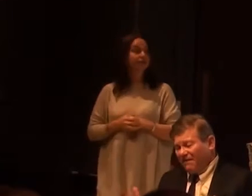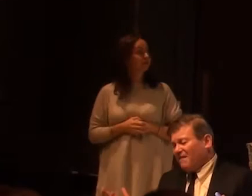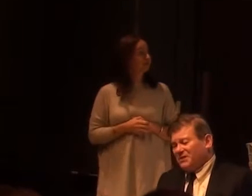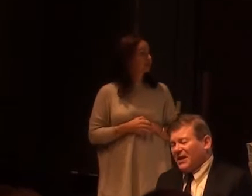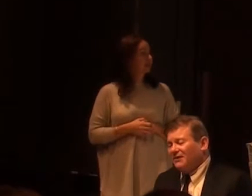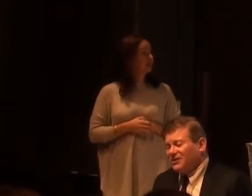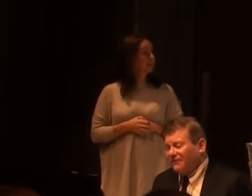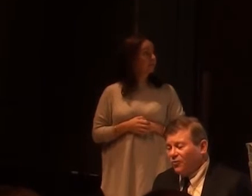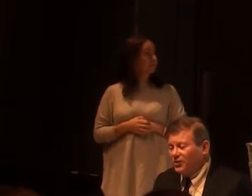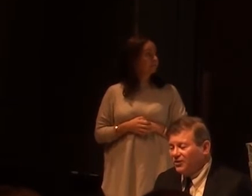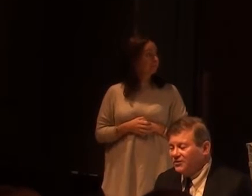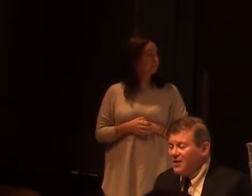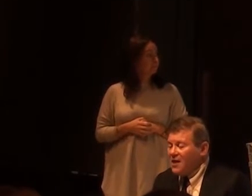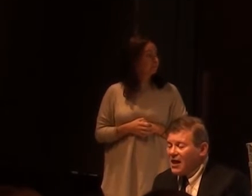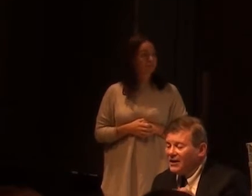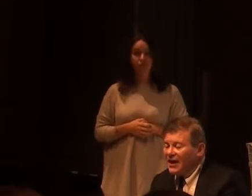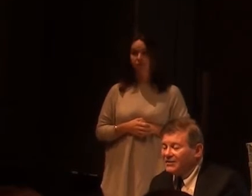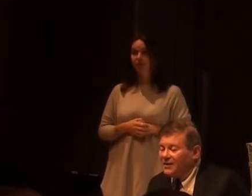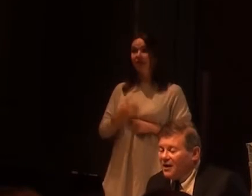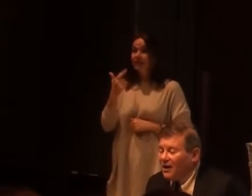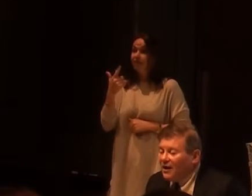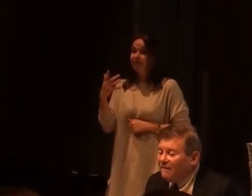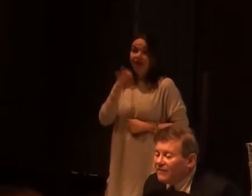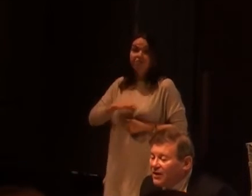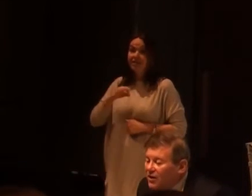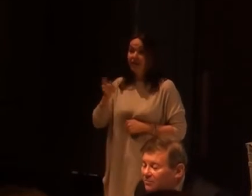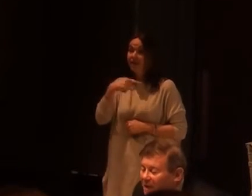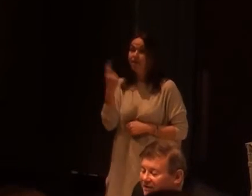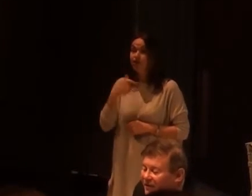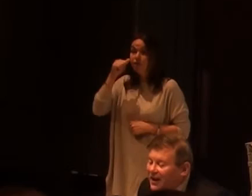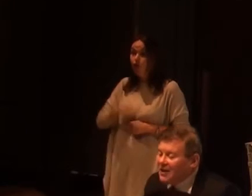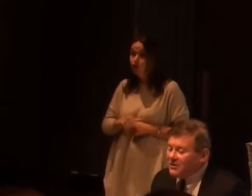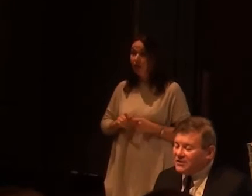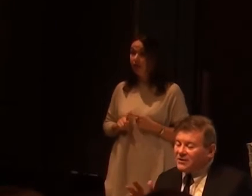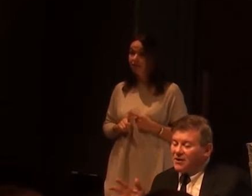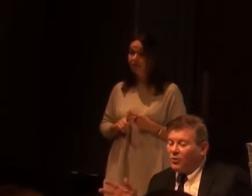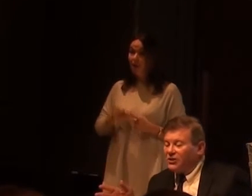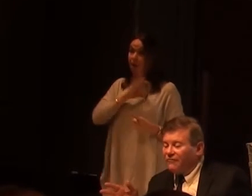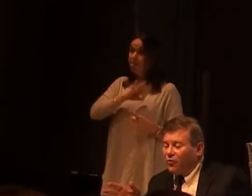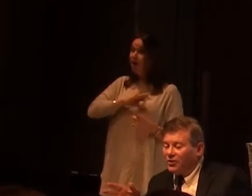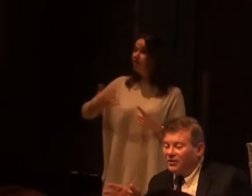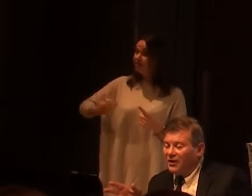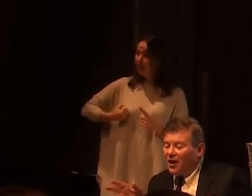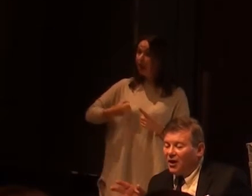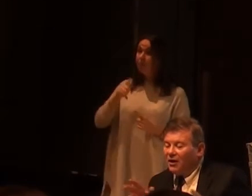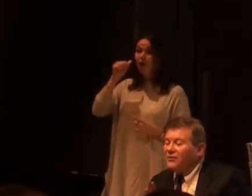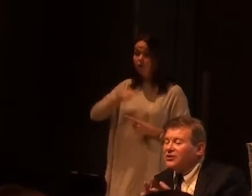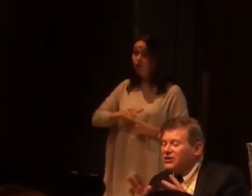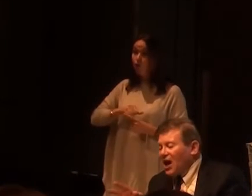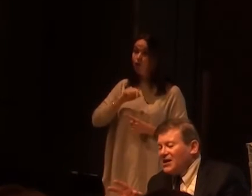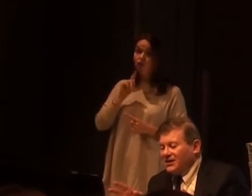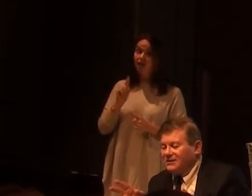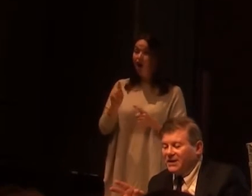75% of us are fraudulent. And yet, benefit claimants, which are fraudulent, are